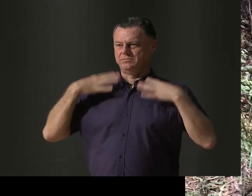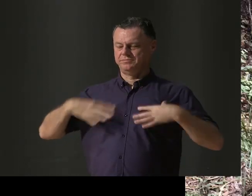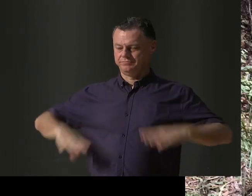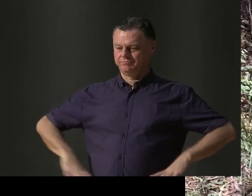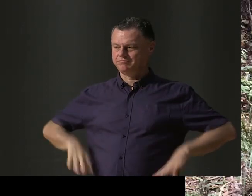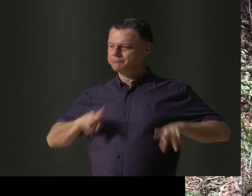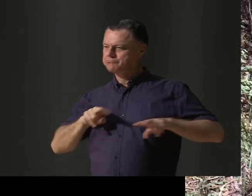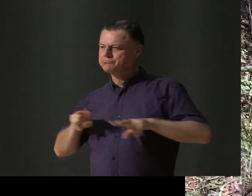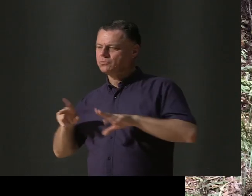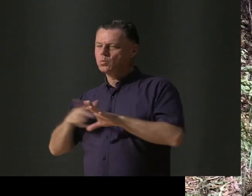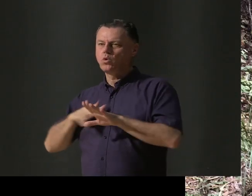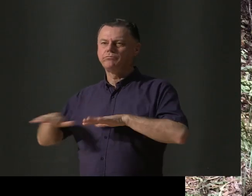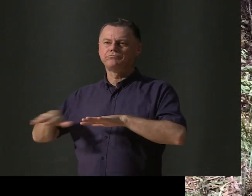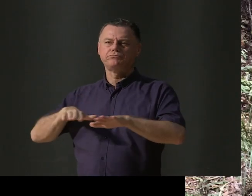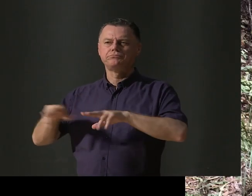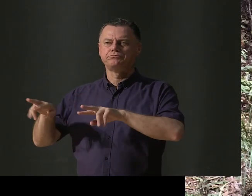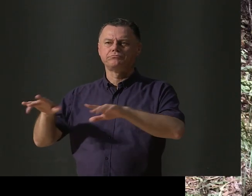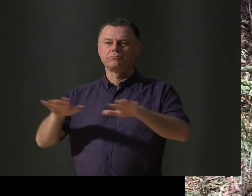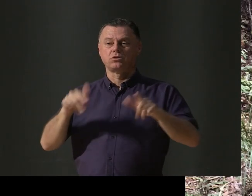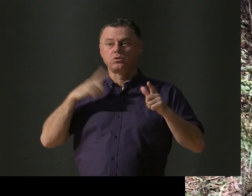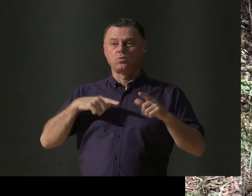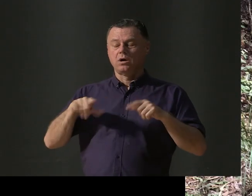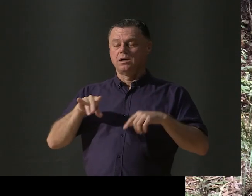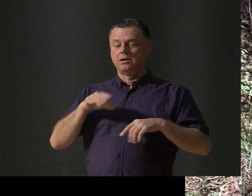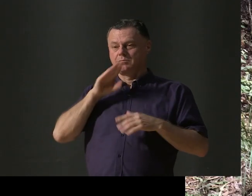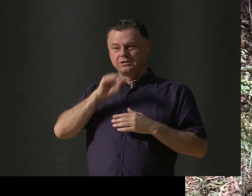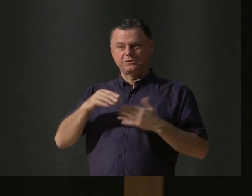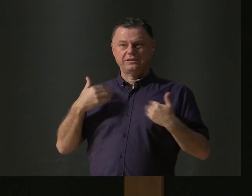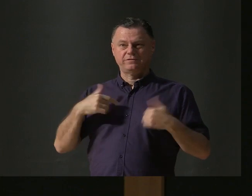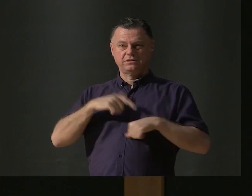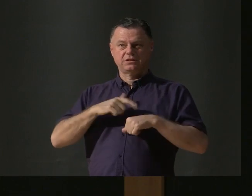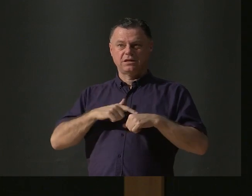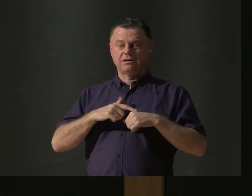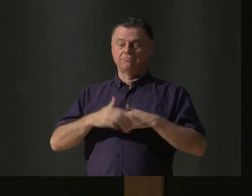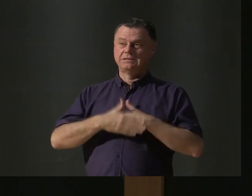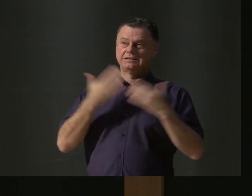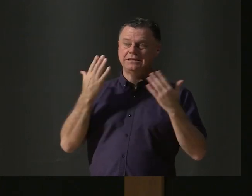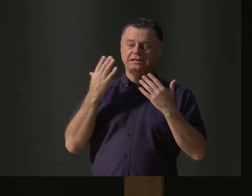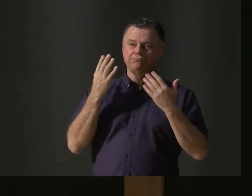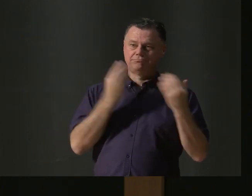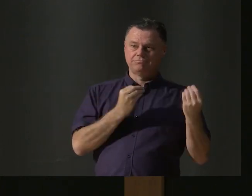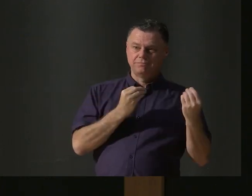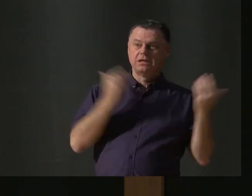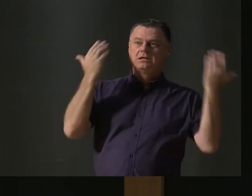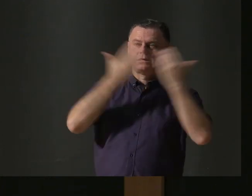we're checking these nets throughout the night because platypuses are nocturnal and this is when they're more active. To my